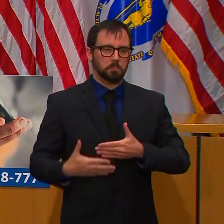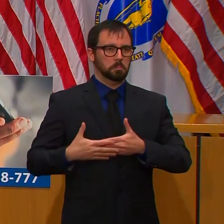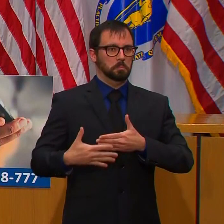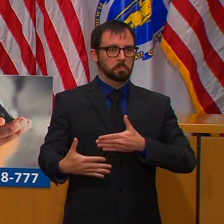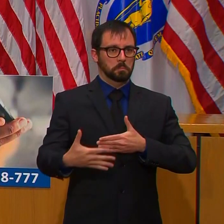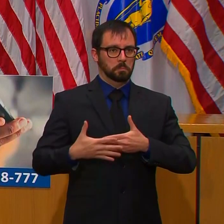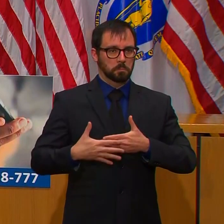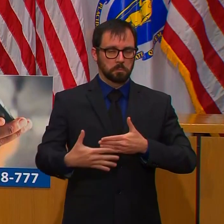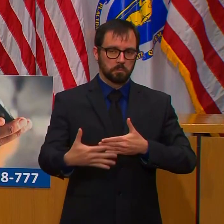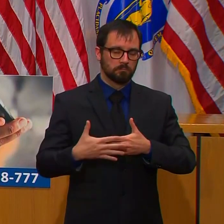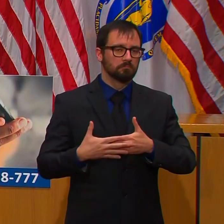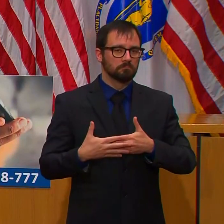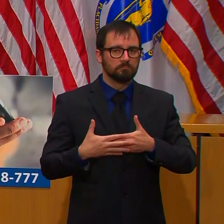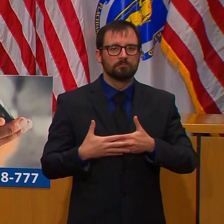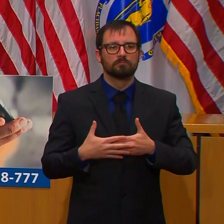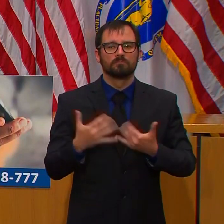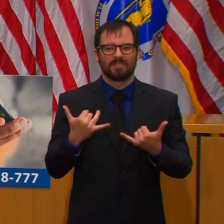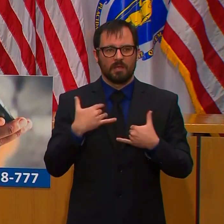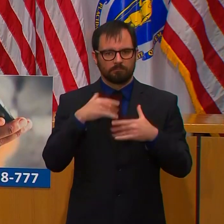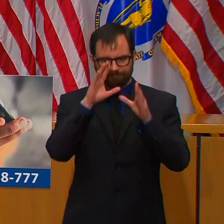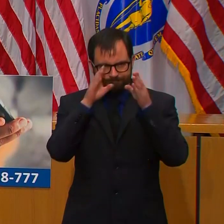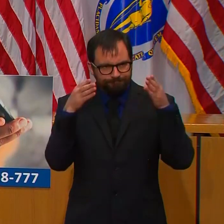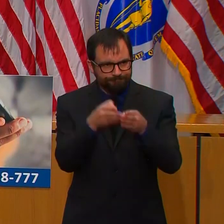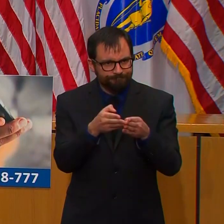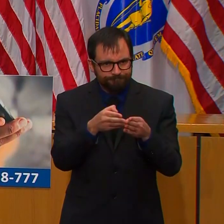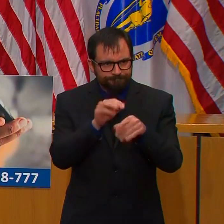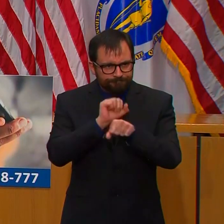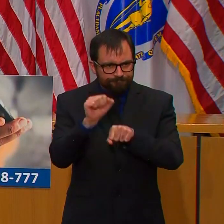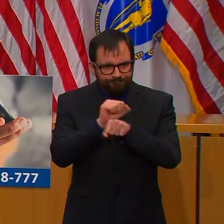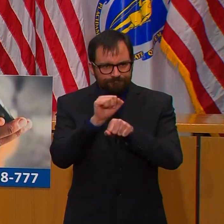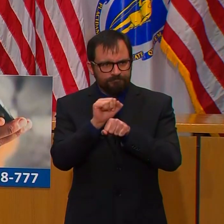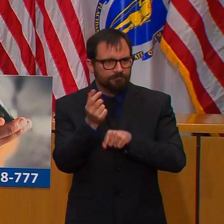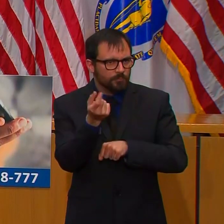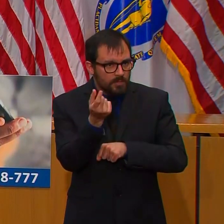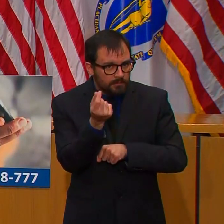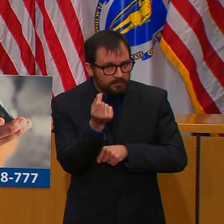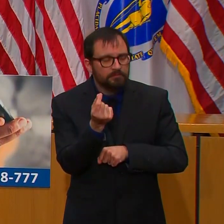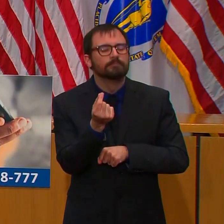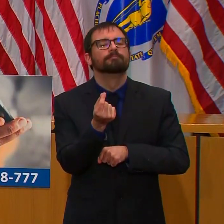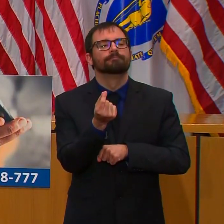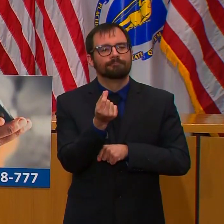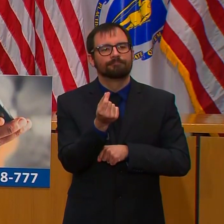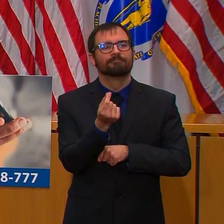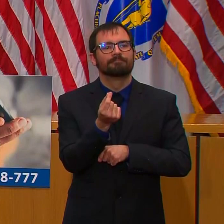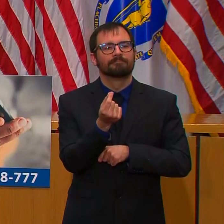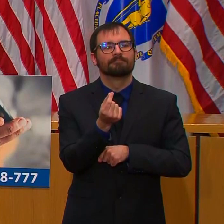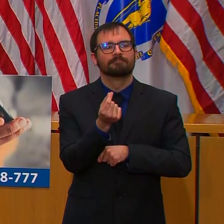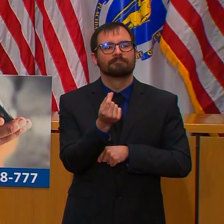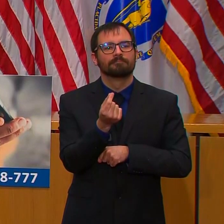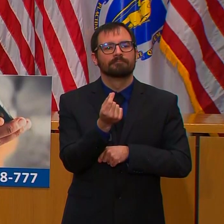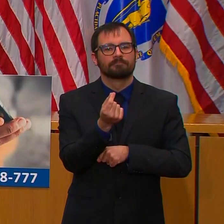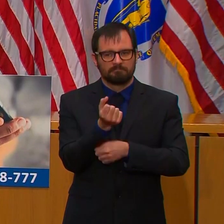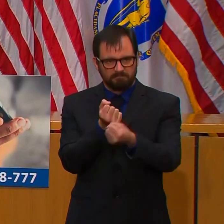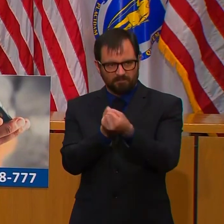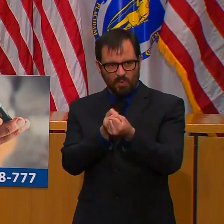and supporting the health and safety of the residents and their families, and